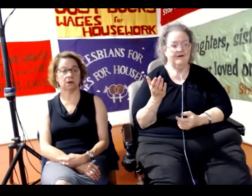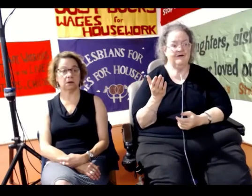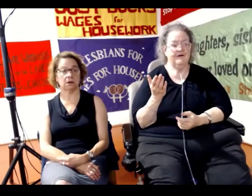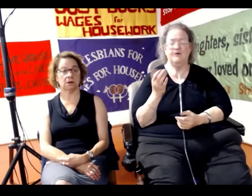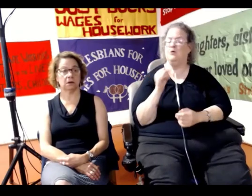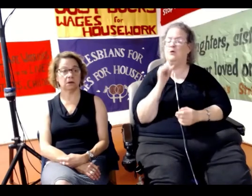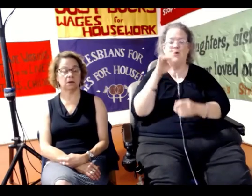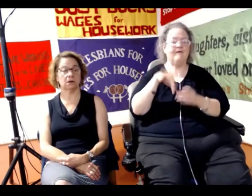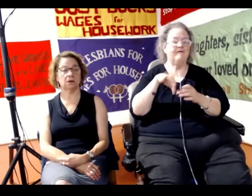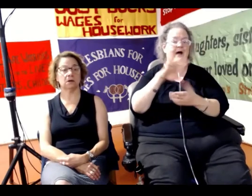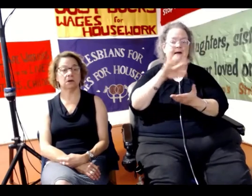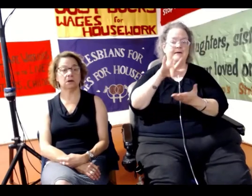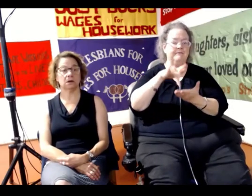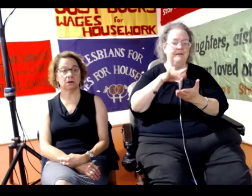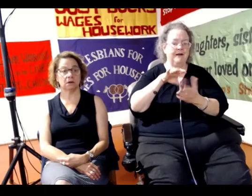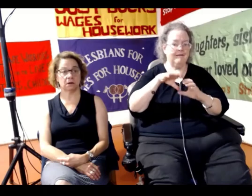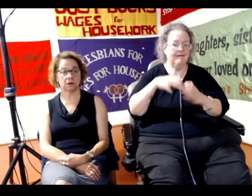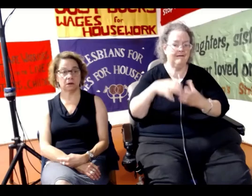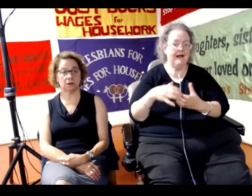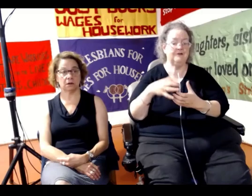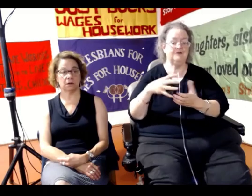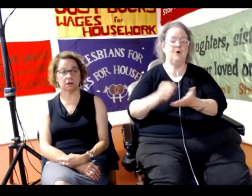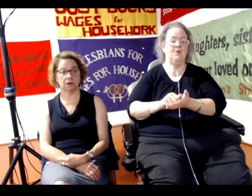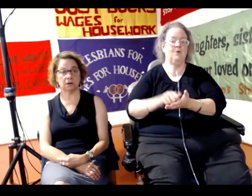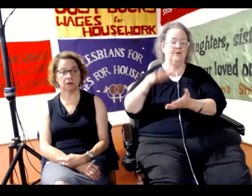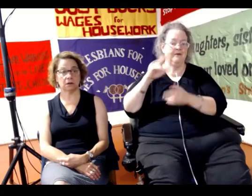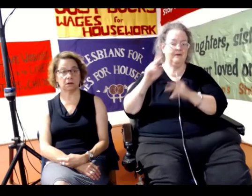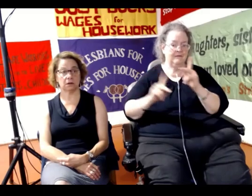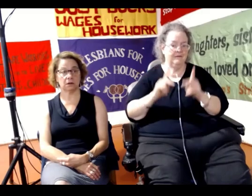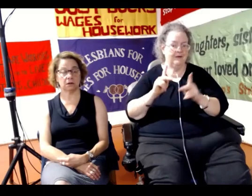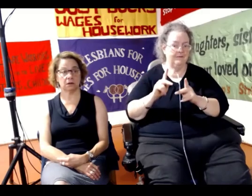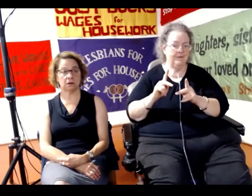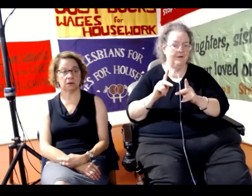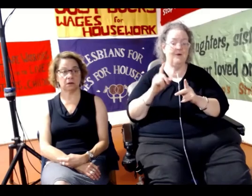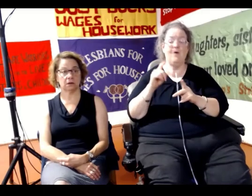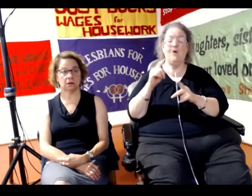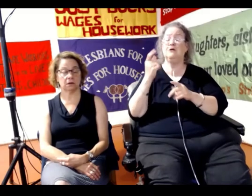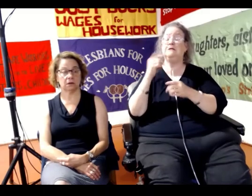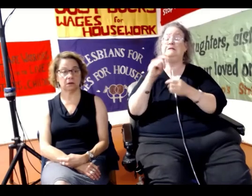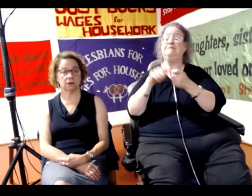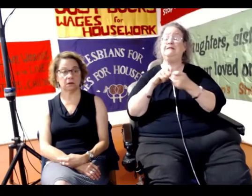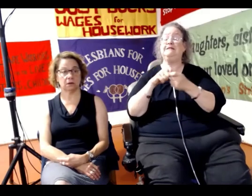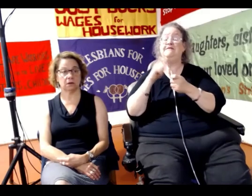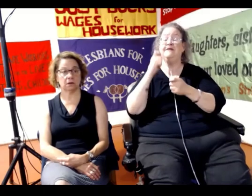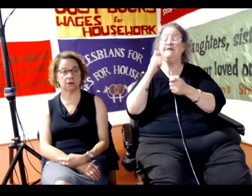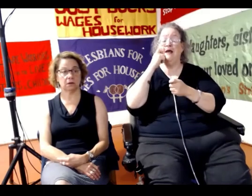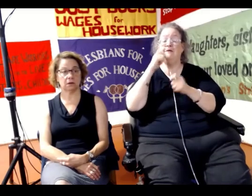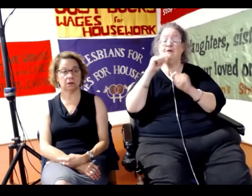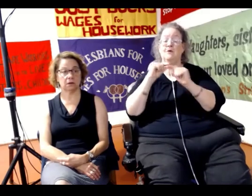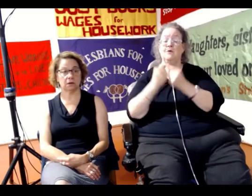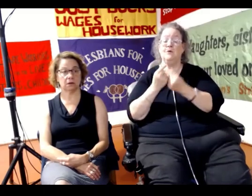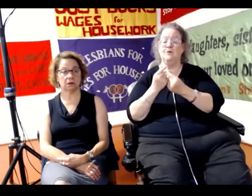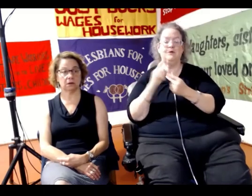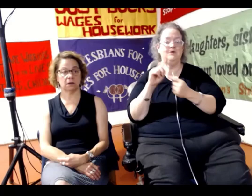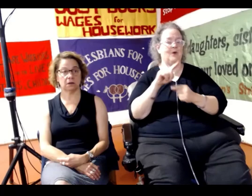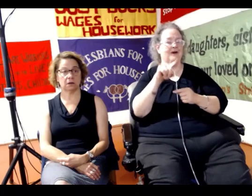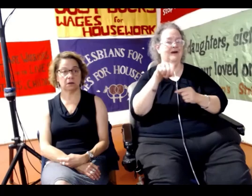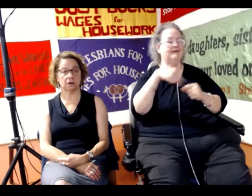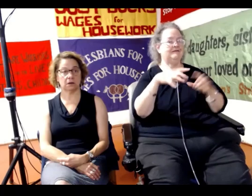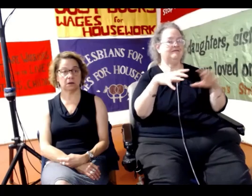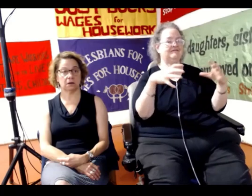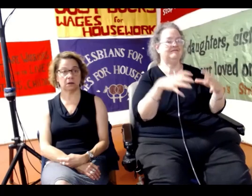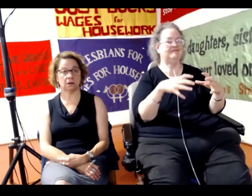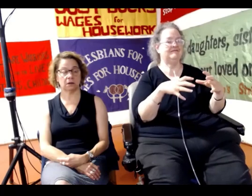middle class or these rich people, even certain ethnic groups are these things. So, there's a certain category of people that are actually being charged